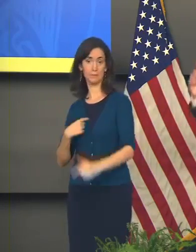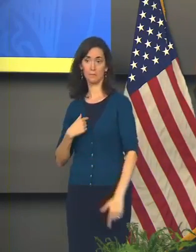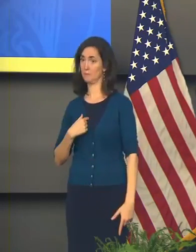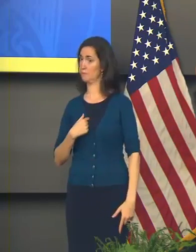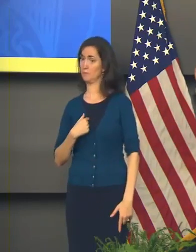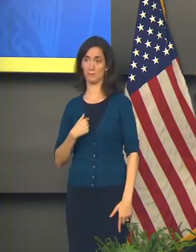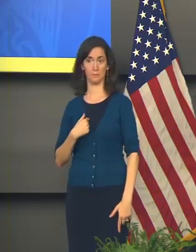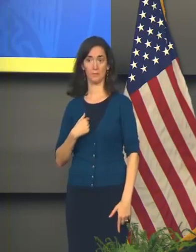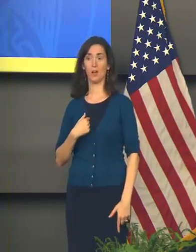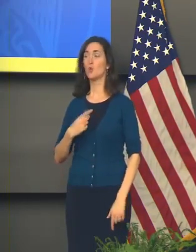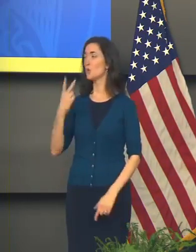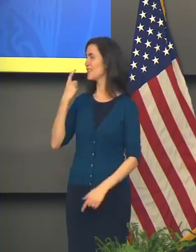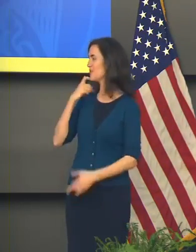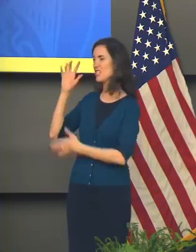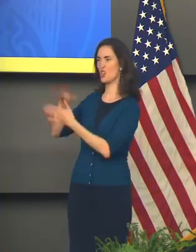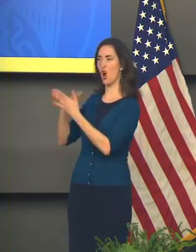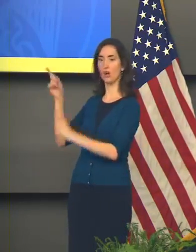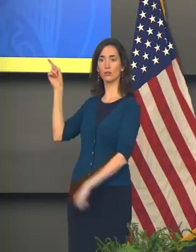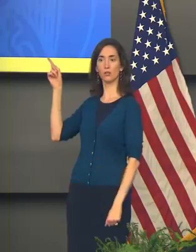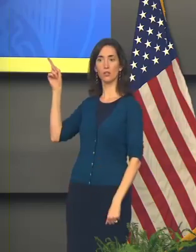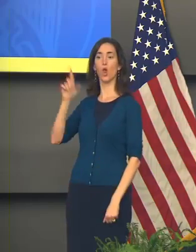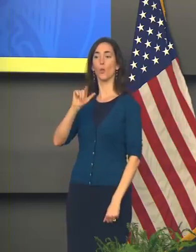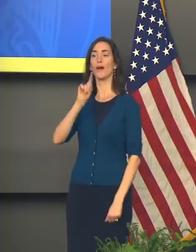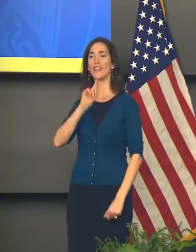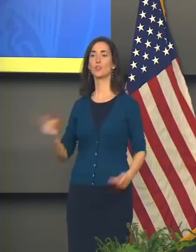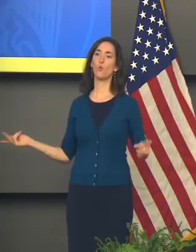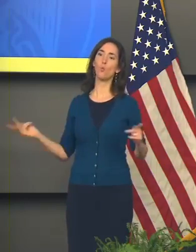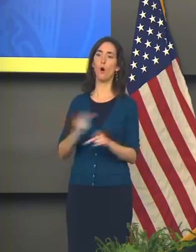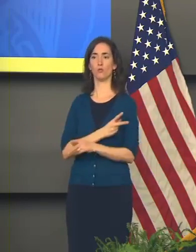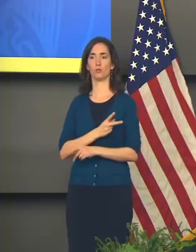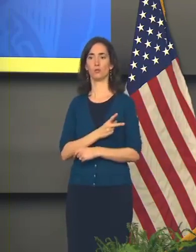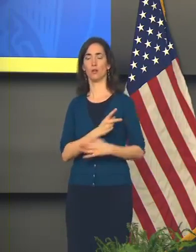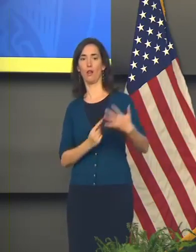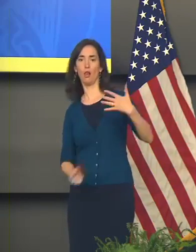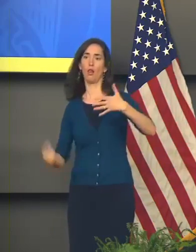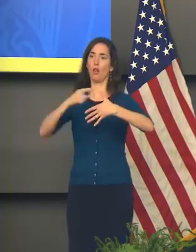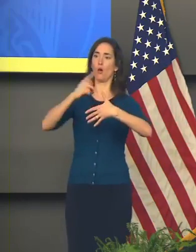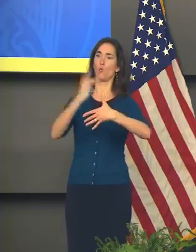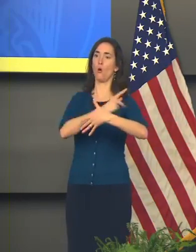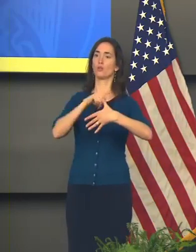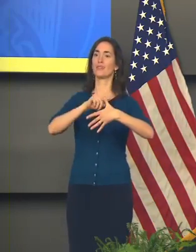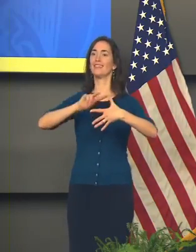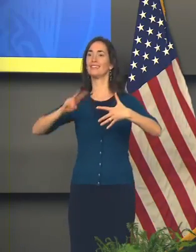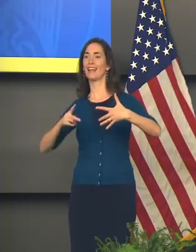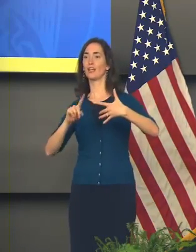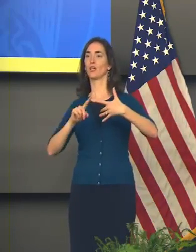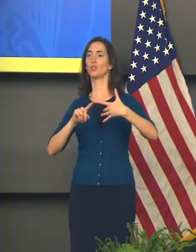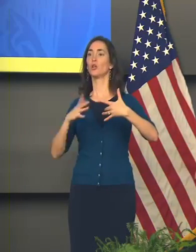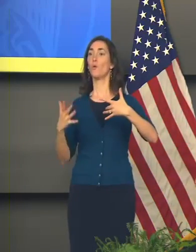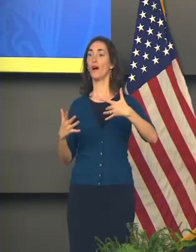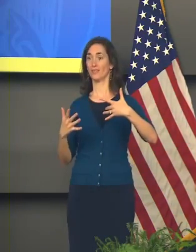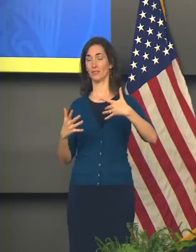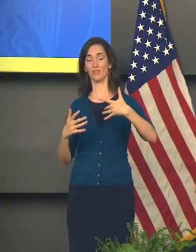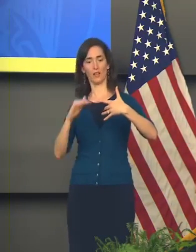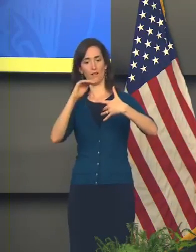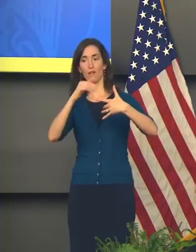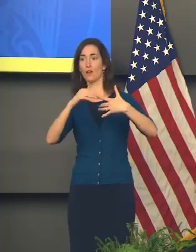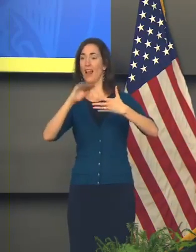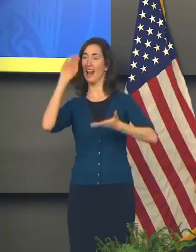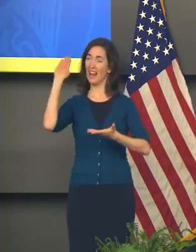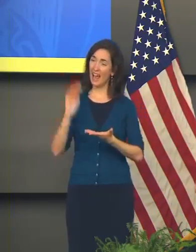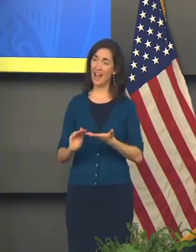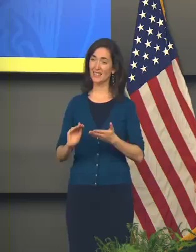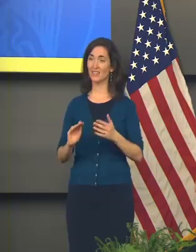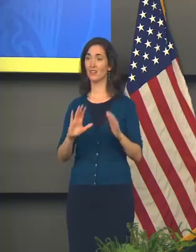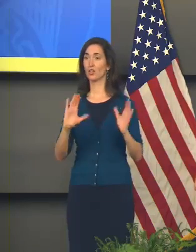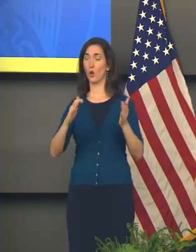And if you saw that chart a while ago, Louisiana is at the very top of the list, and second place is a distant second in terms of case growth.